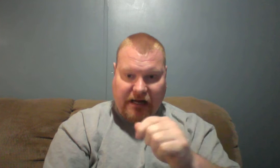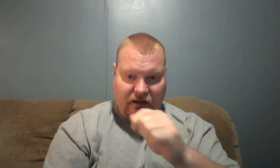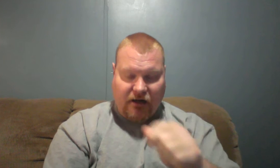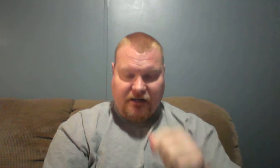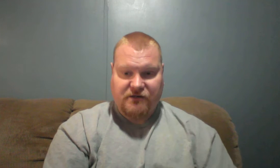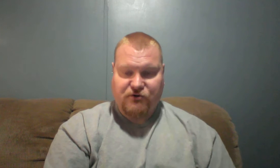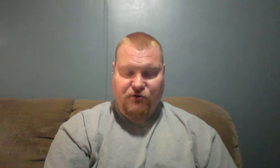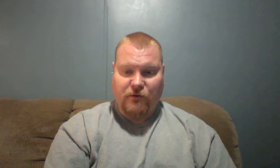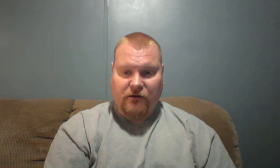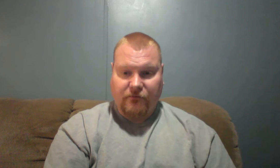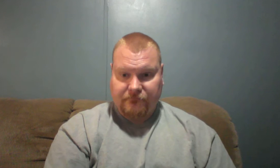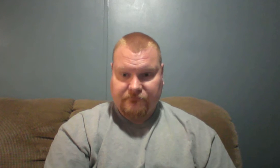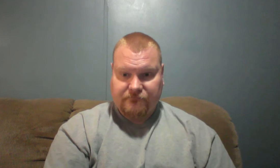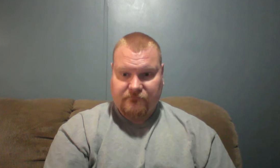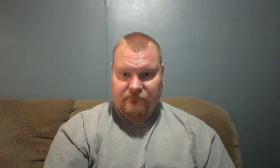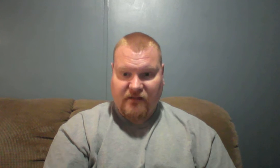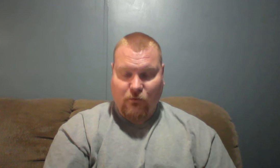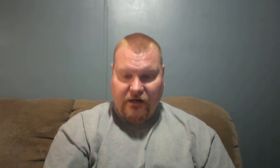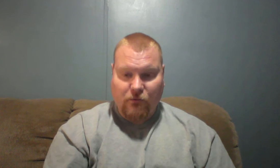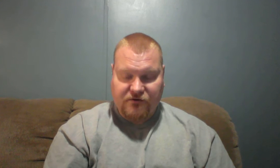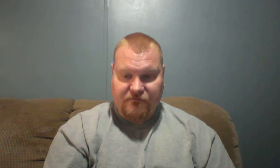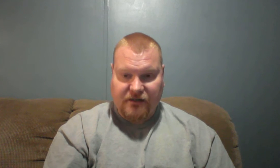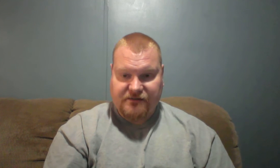God's true will and what he wants from us.